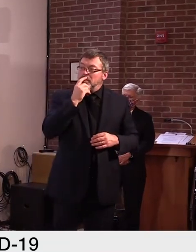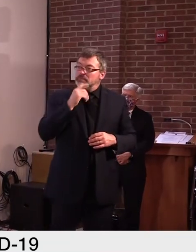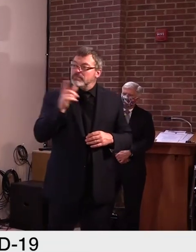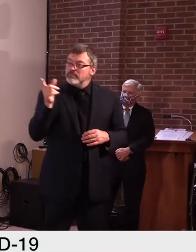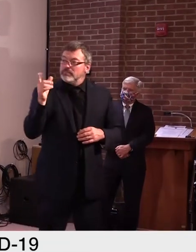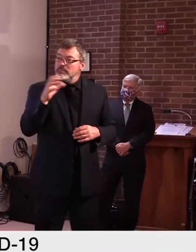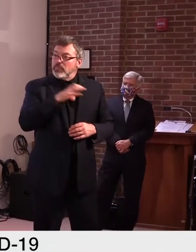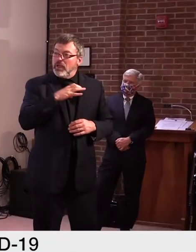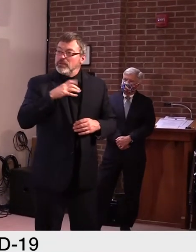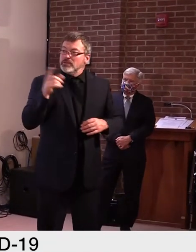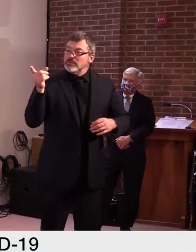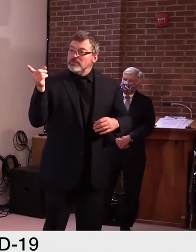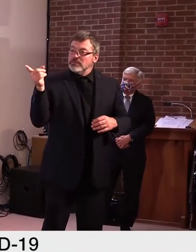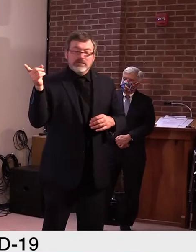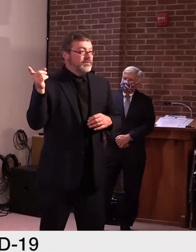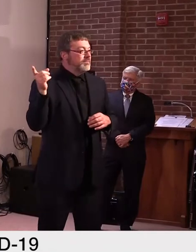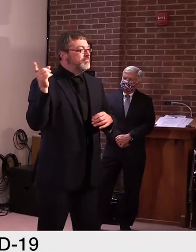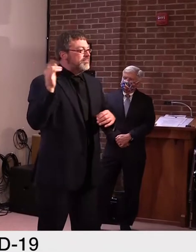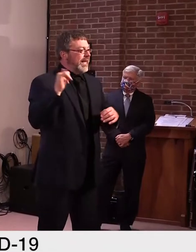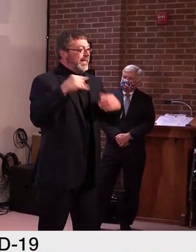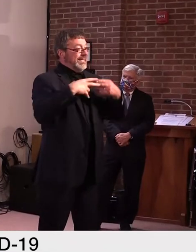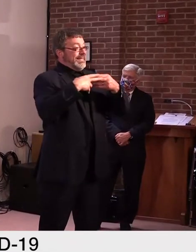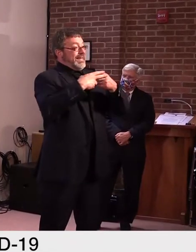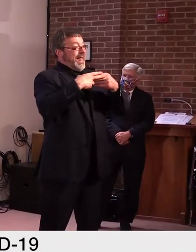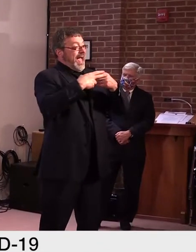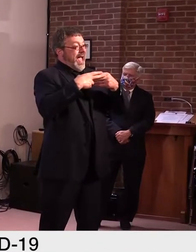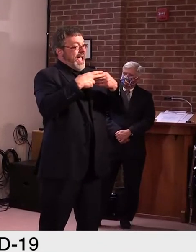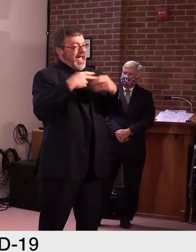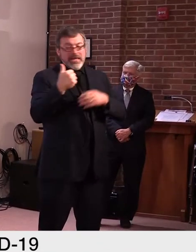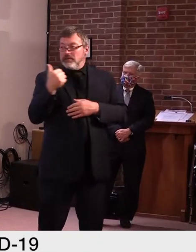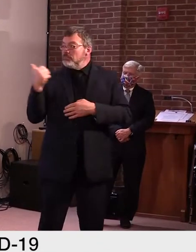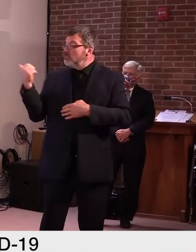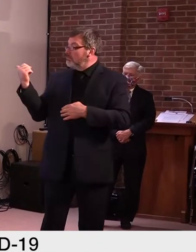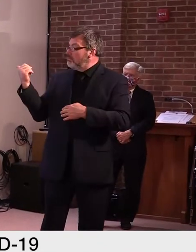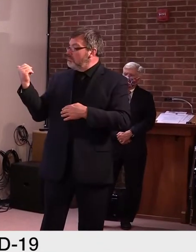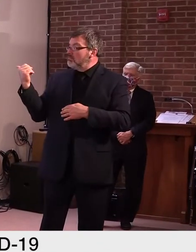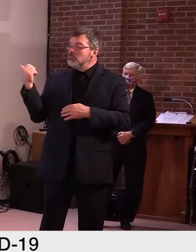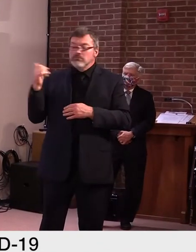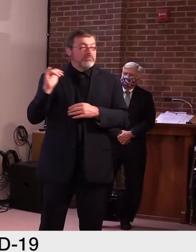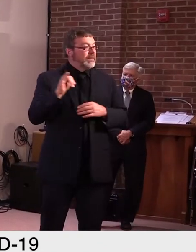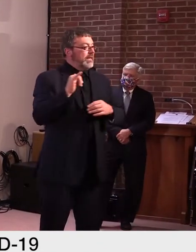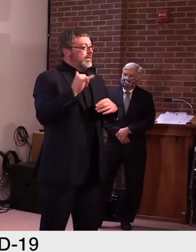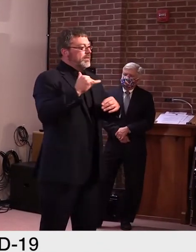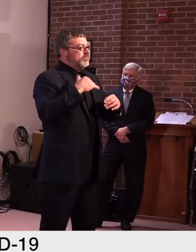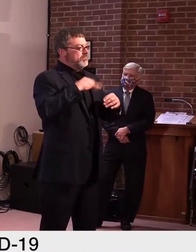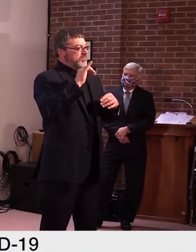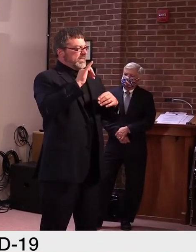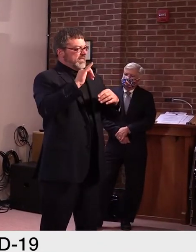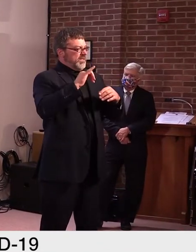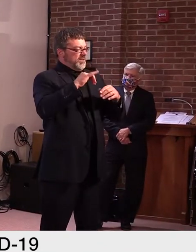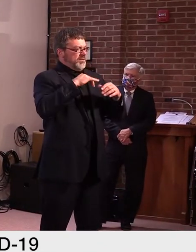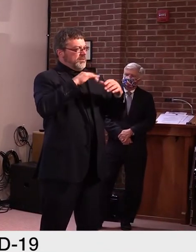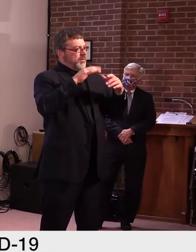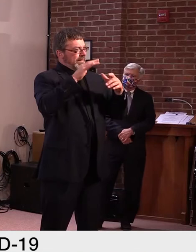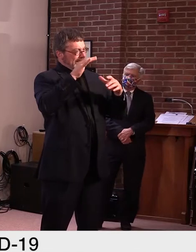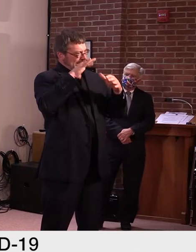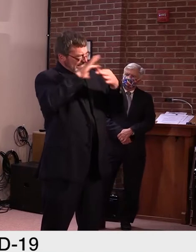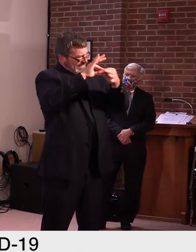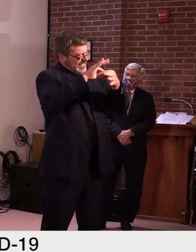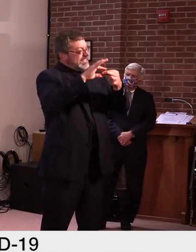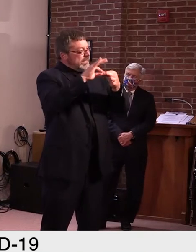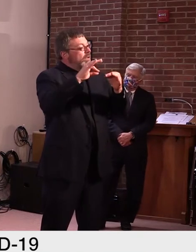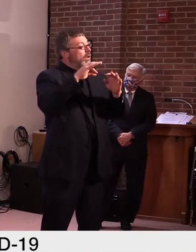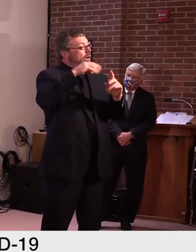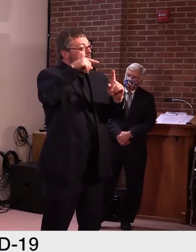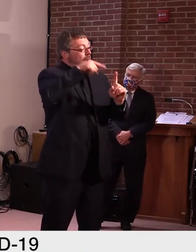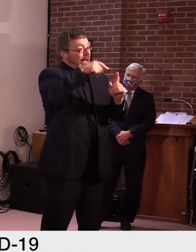So I think the slide that you're referring to, we didn't talk about it publicly today, but it's in our full presentation and, um, it looks at the county by county numbers for